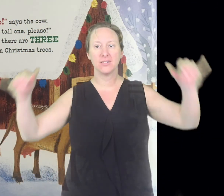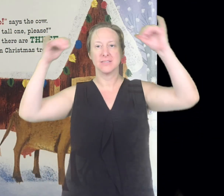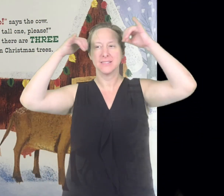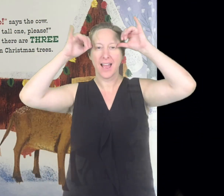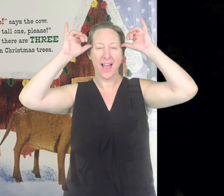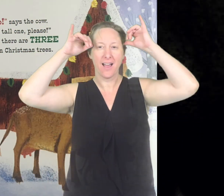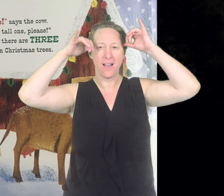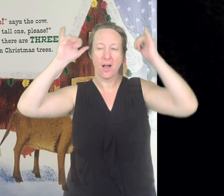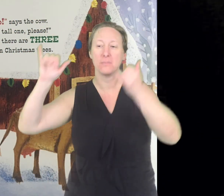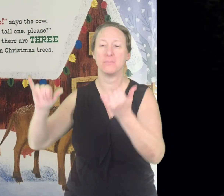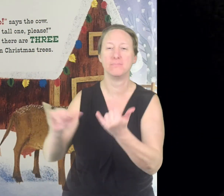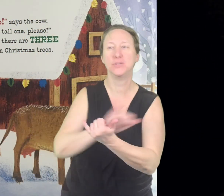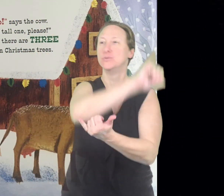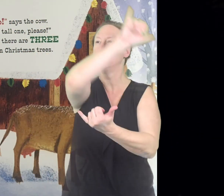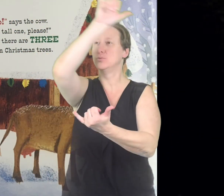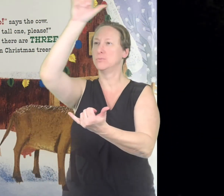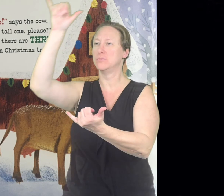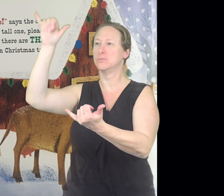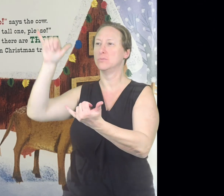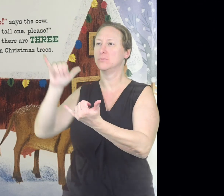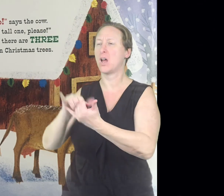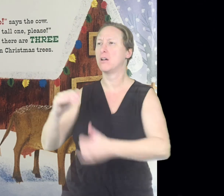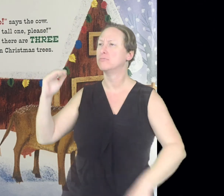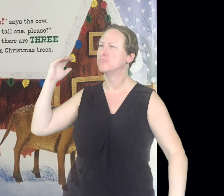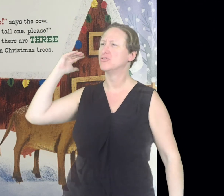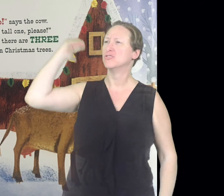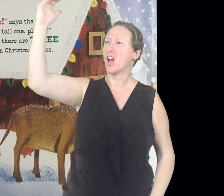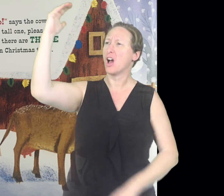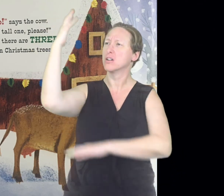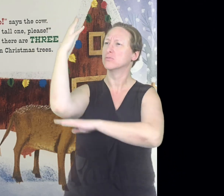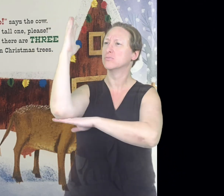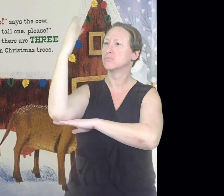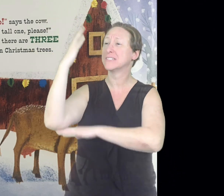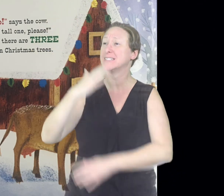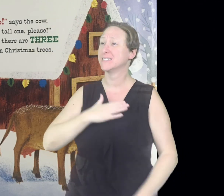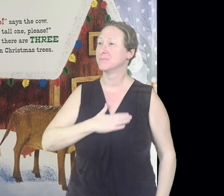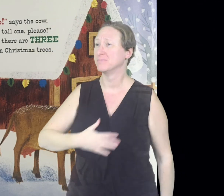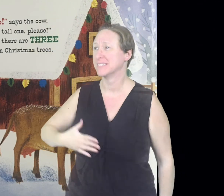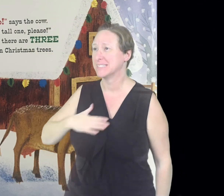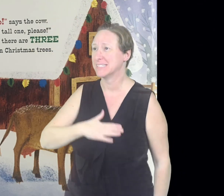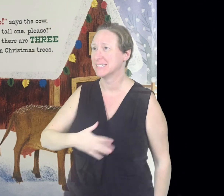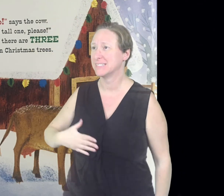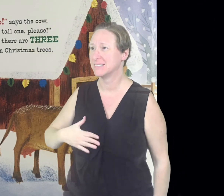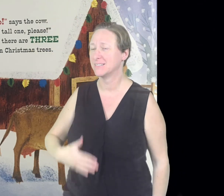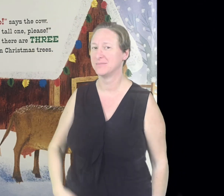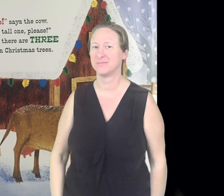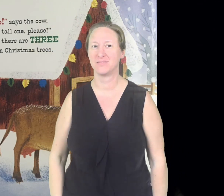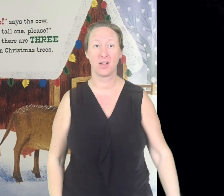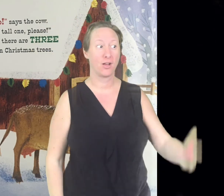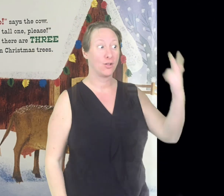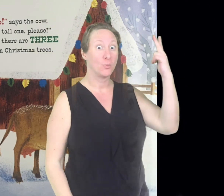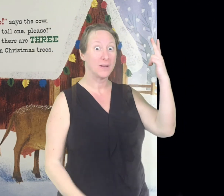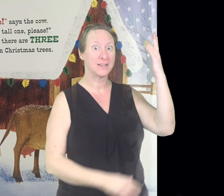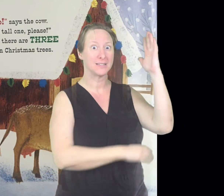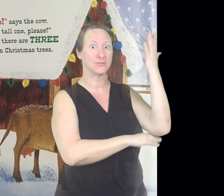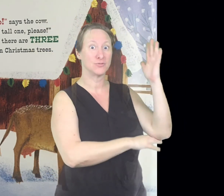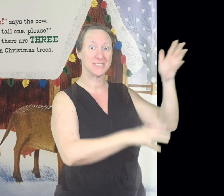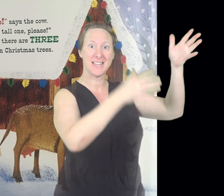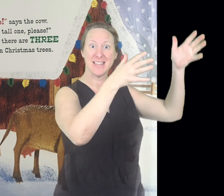moo says the cow this tall one please now there are three green Christmas trees